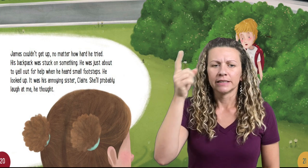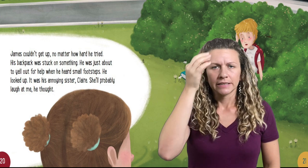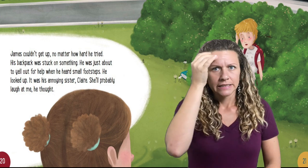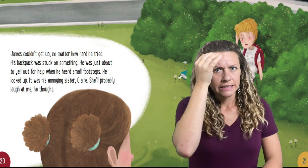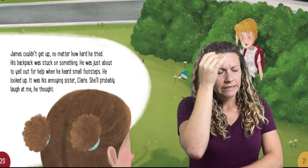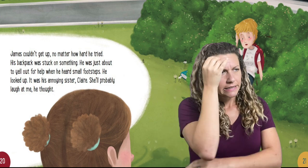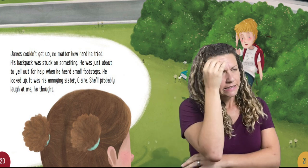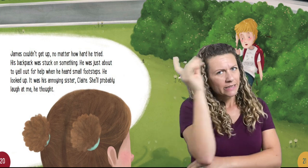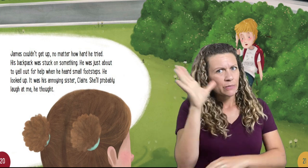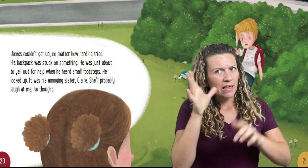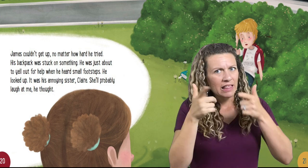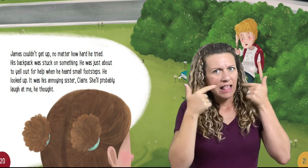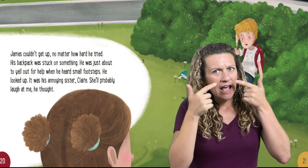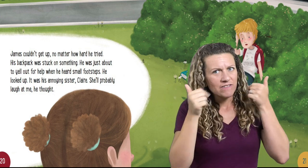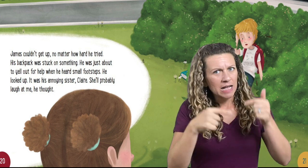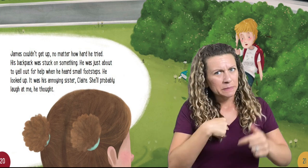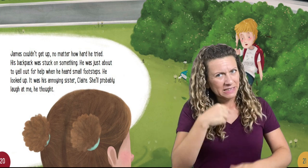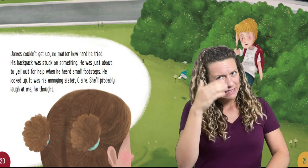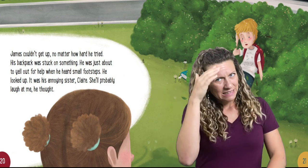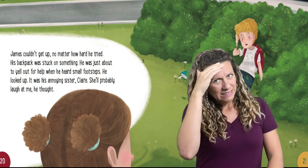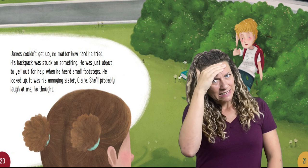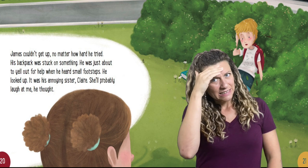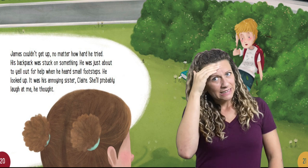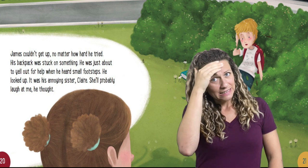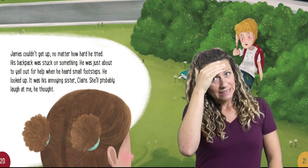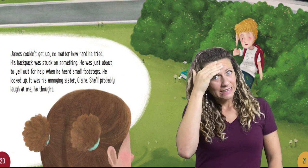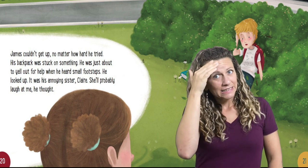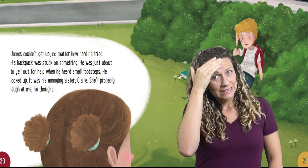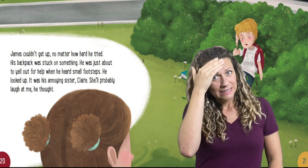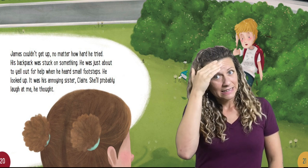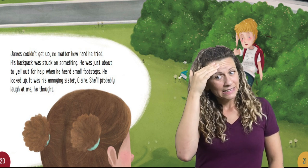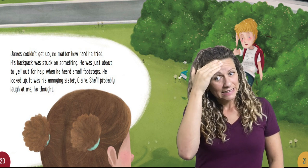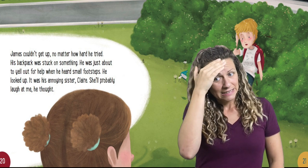sister, Claire. She'll probably laugh at me, he thought.